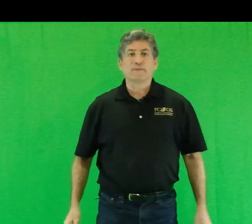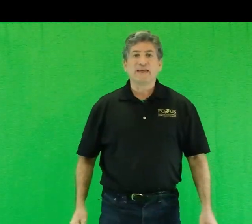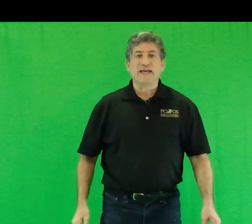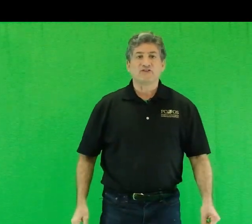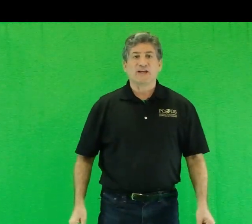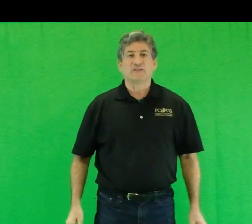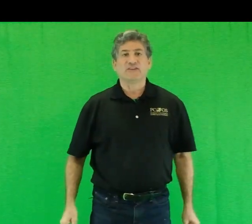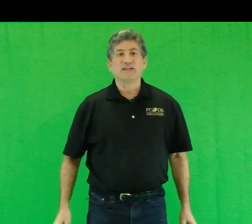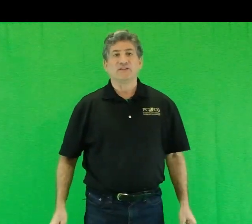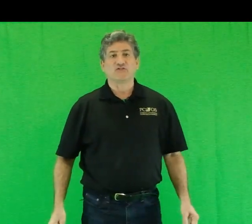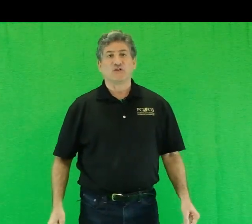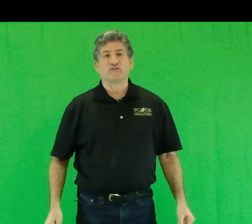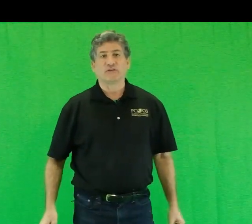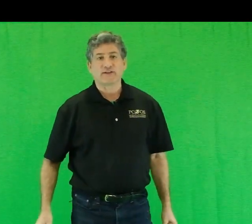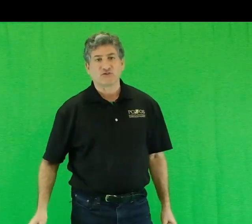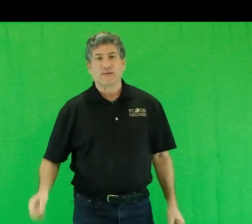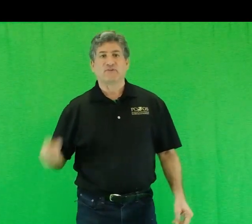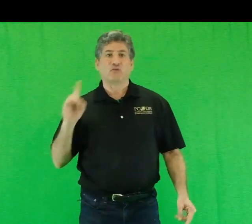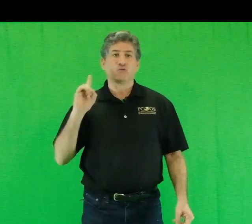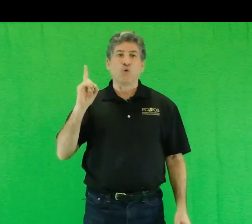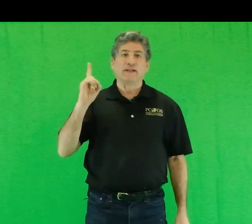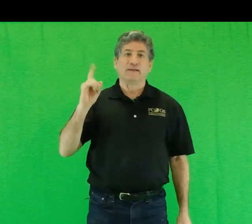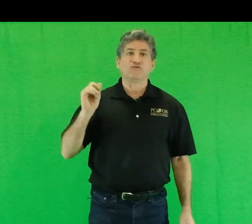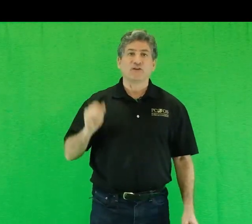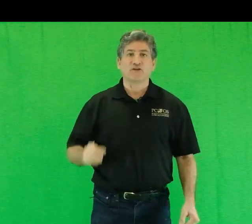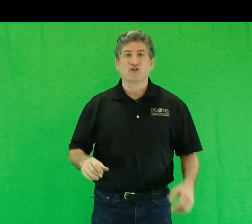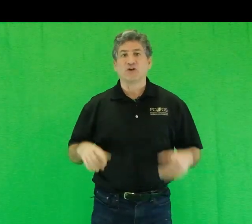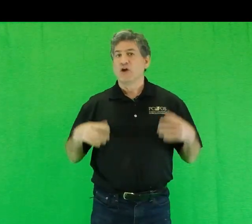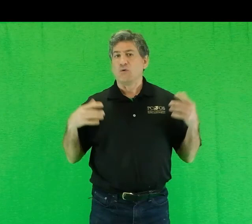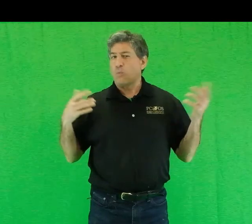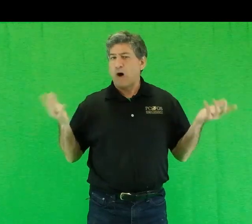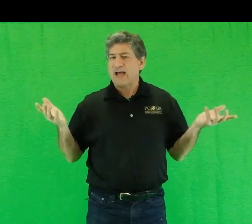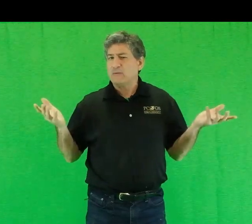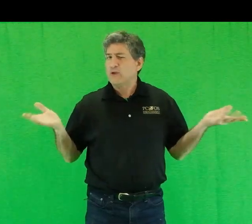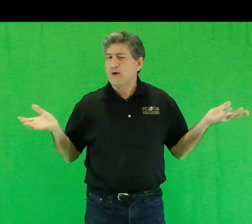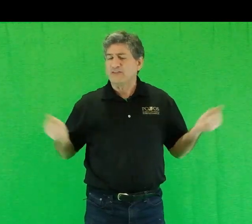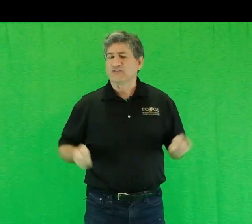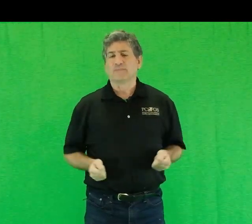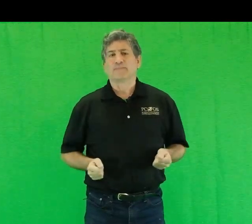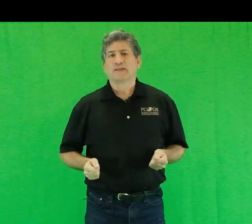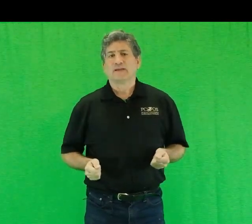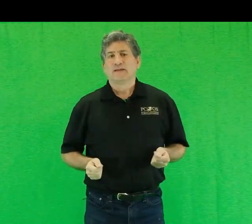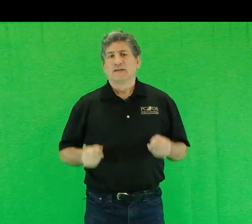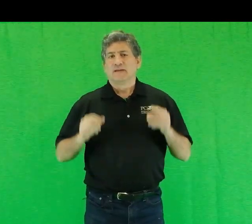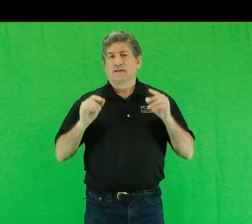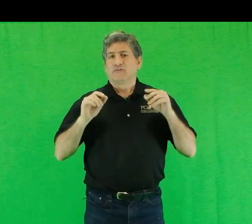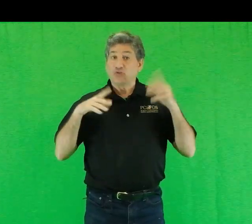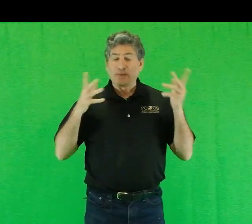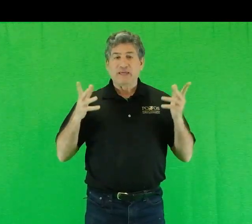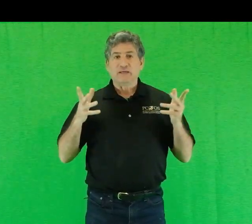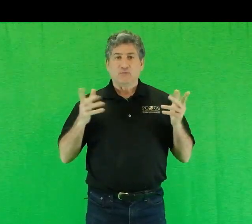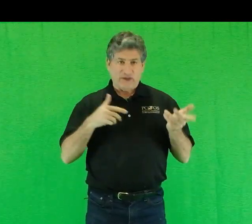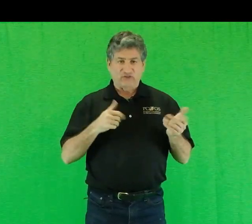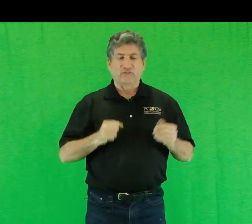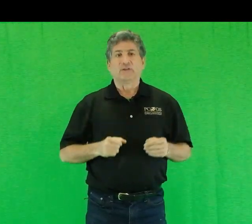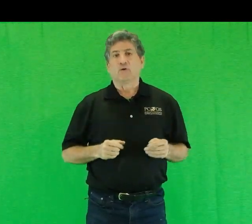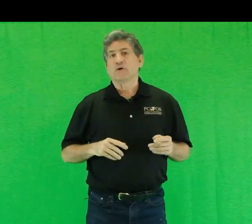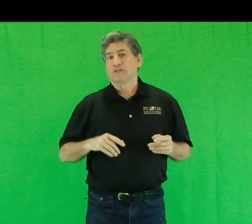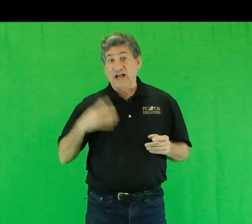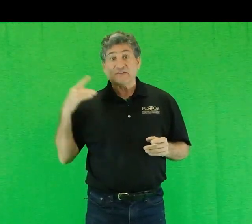Module PHLT, Instructor Lecture, Episode 1, Introduction, Why We Waste To be wasteful or not